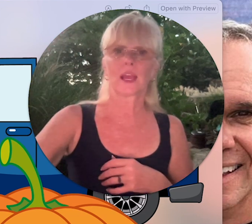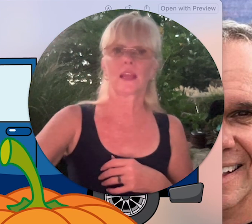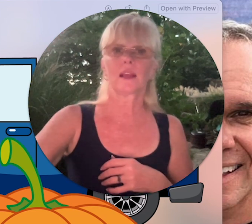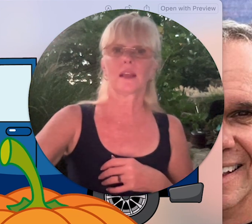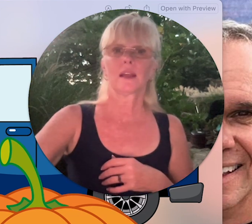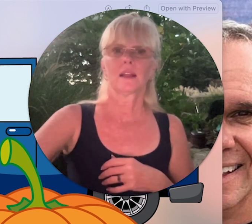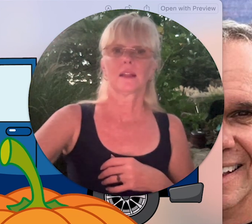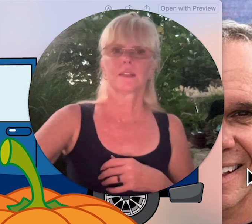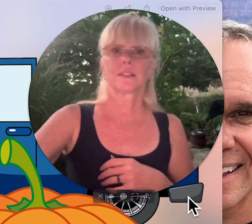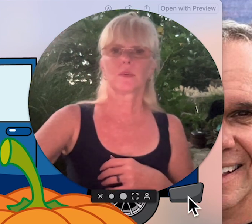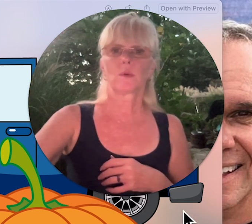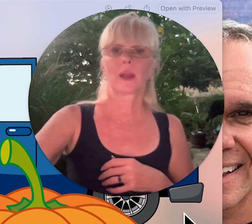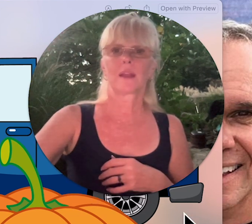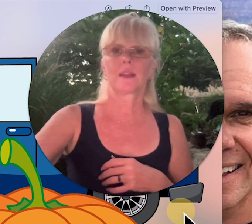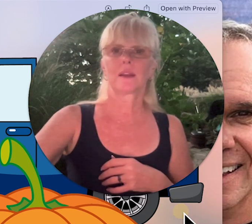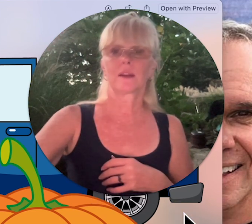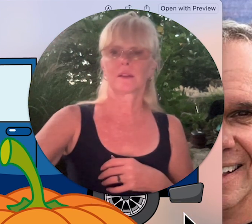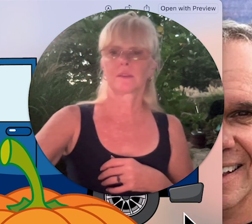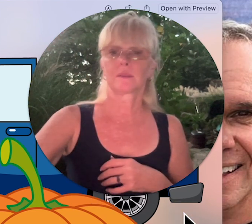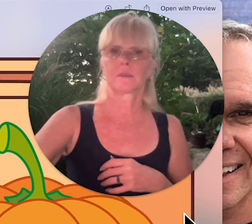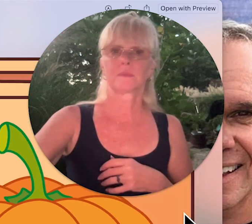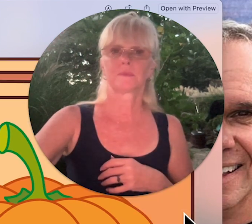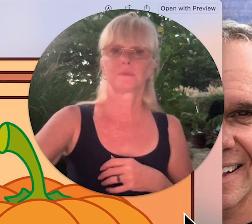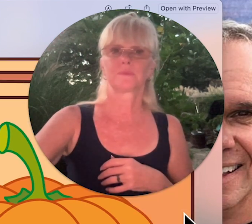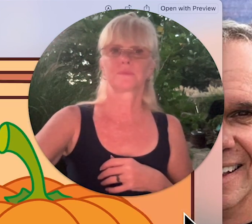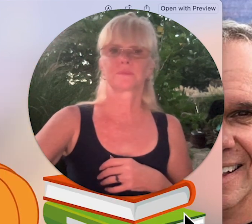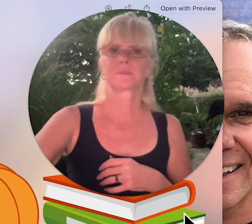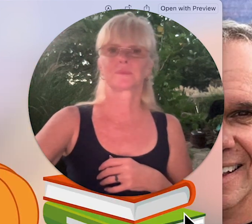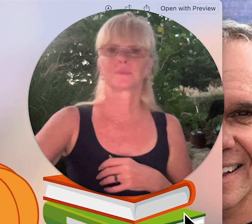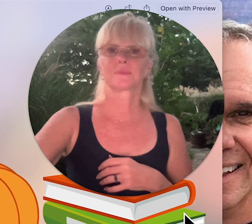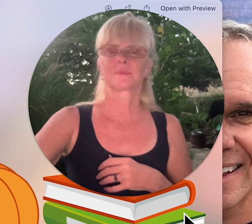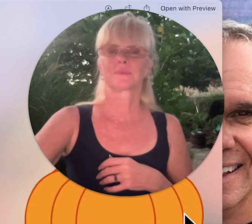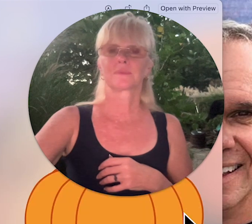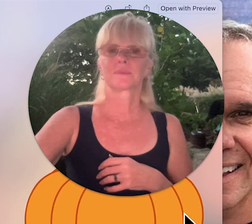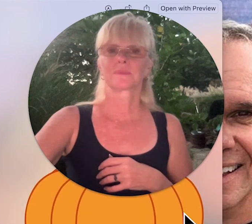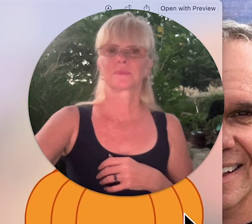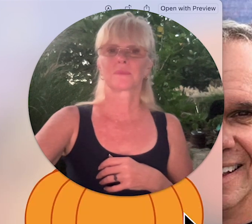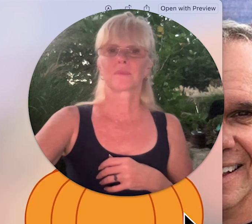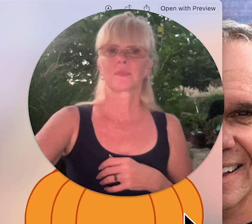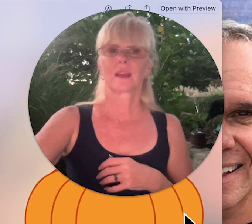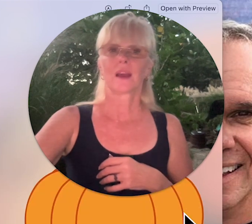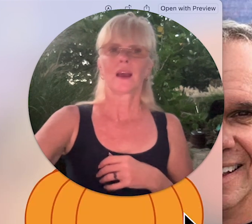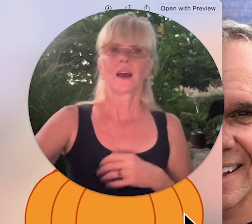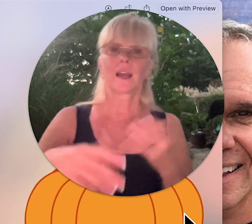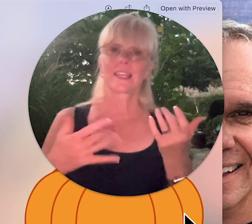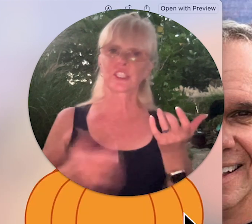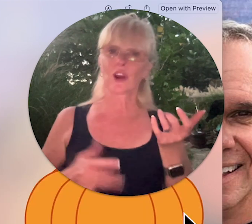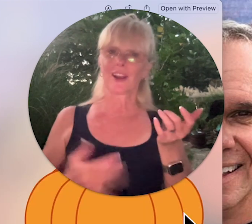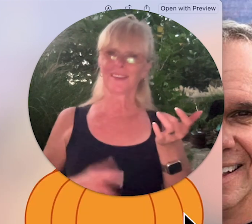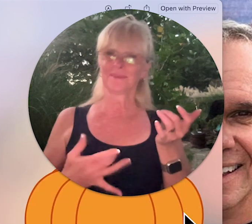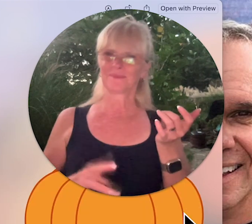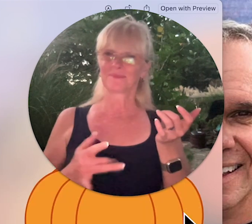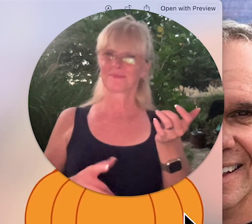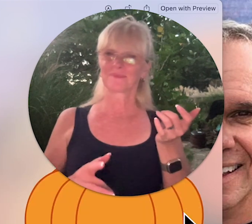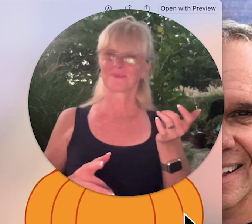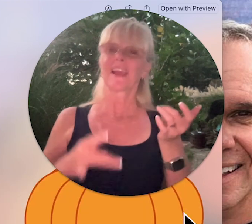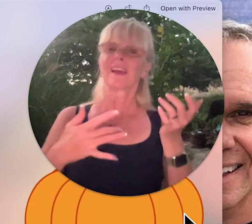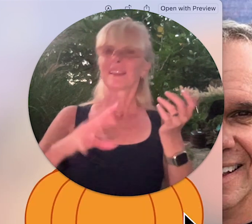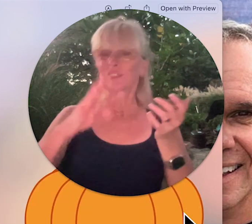let's see where we're at here guitar so